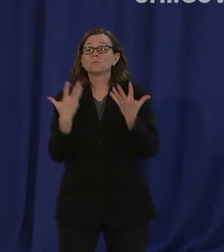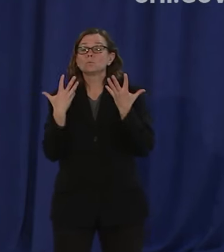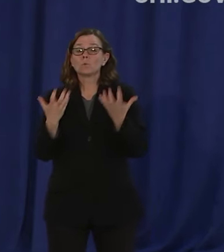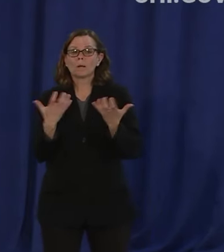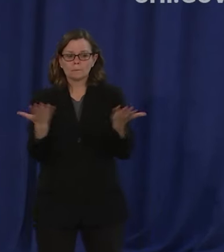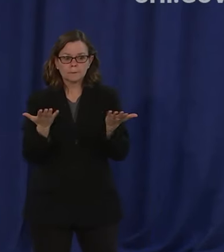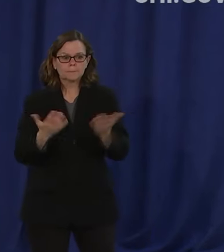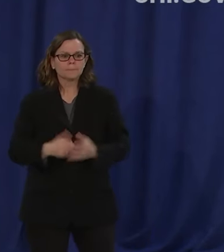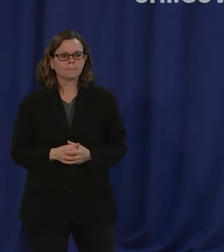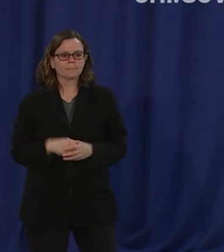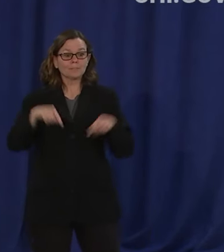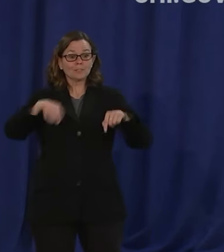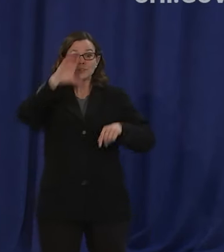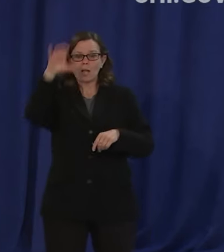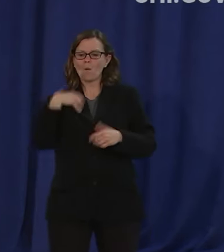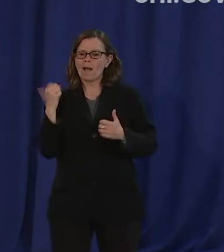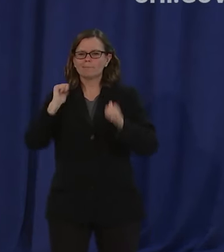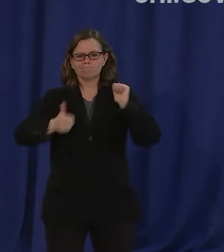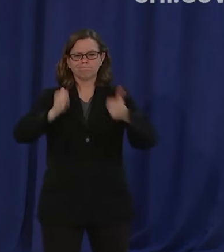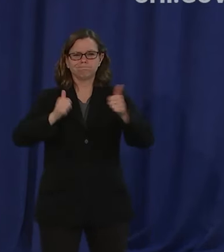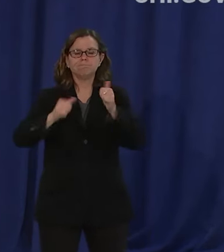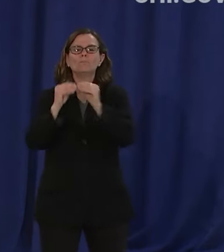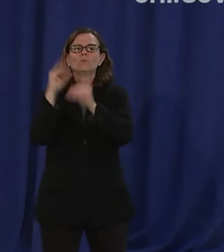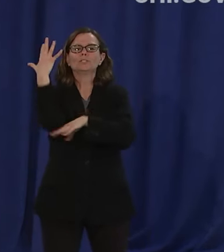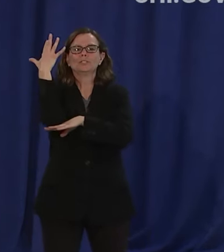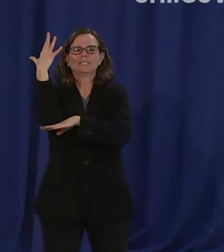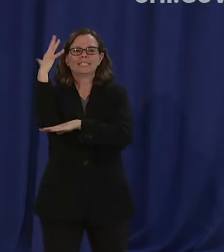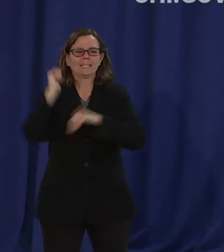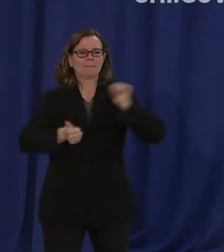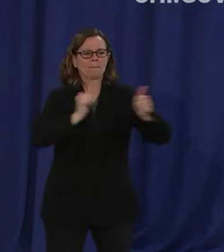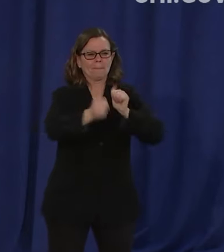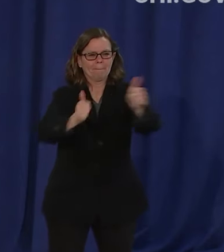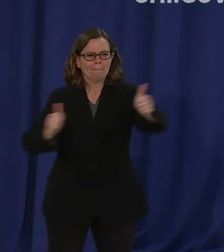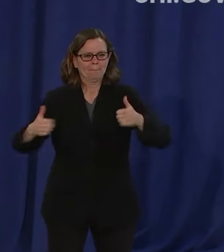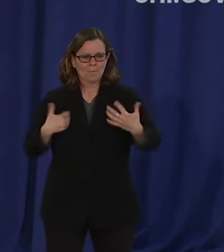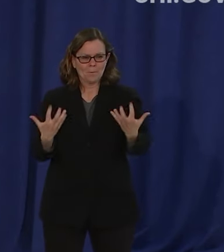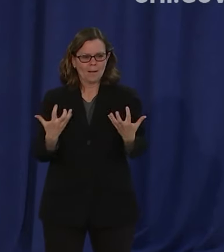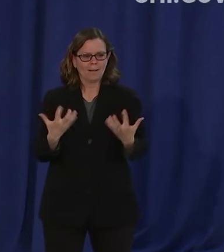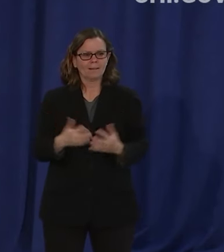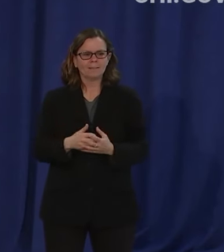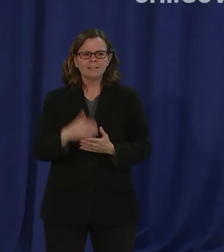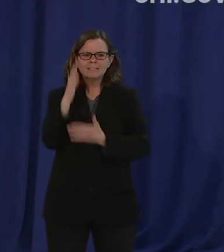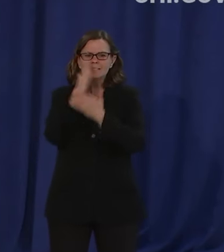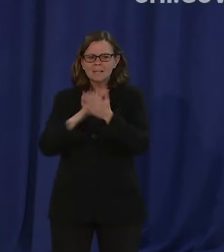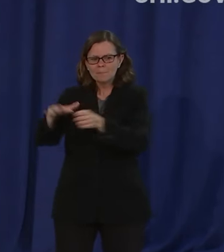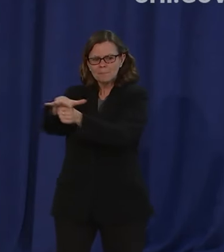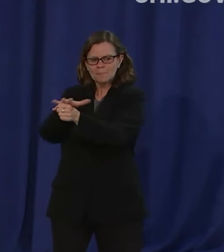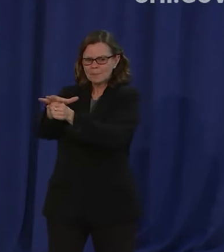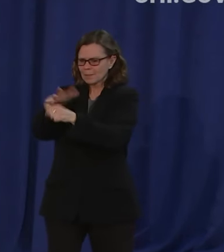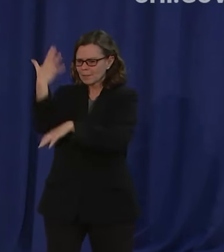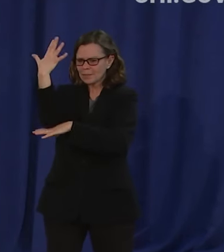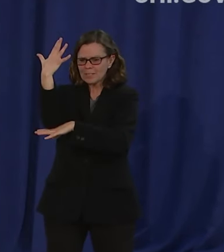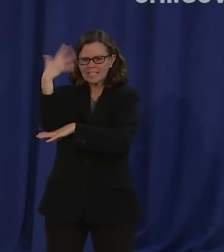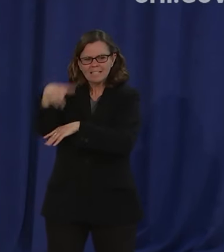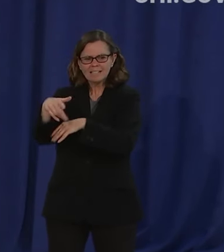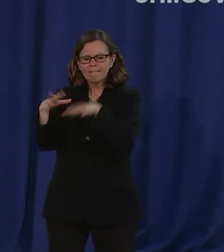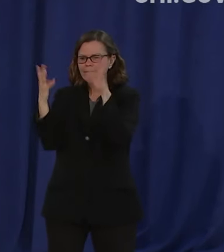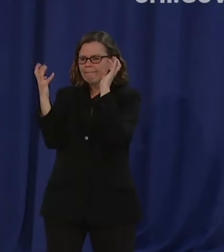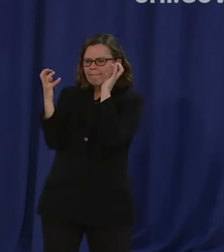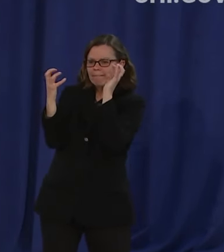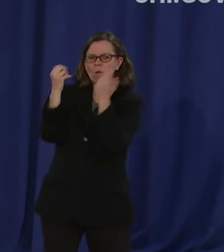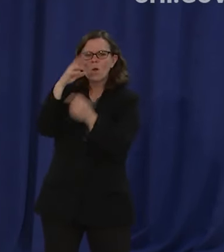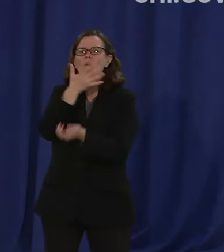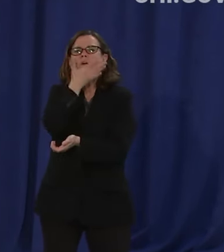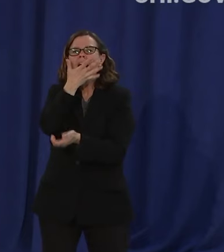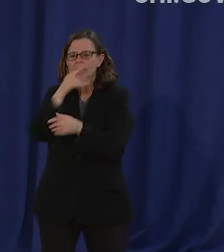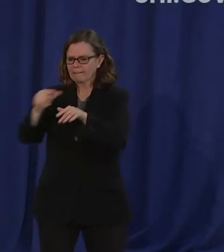that are not green and you know from when we were kids going back to you know early science days that the